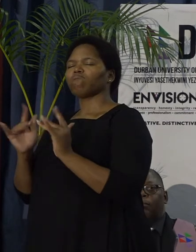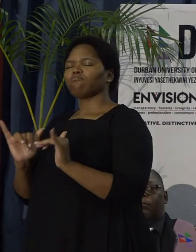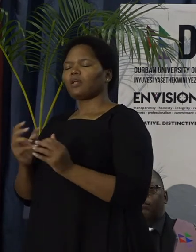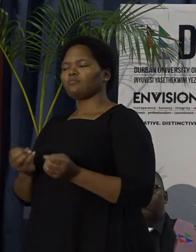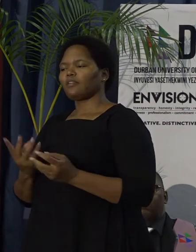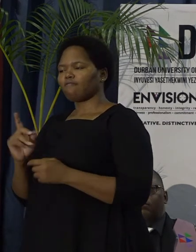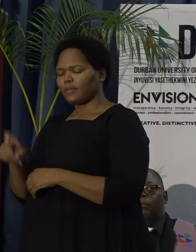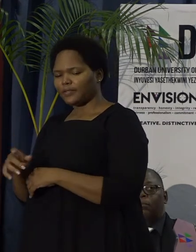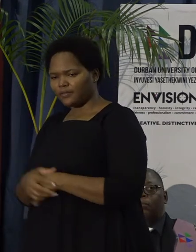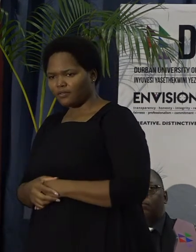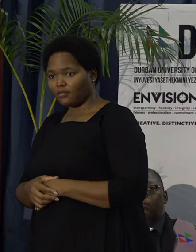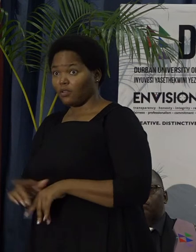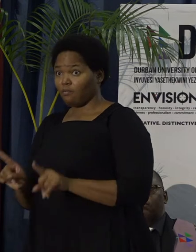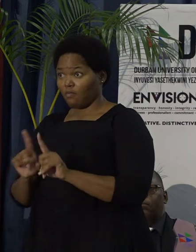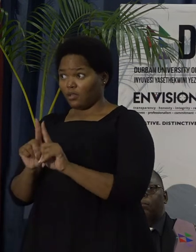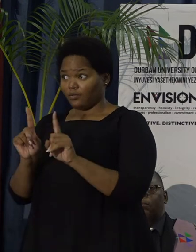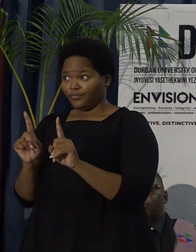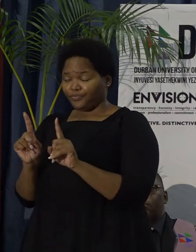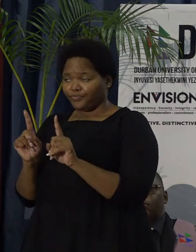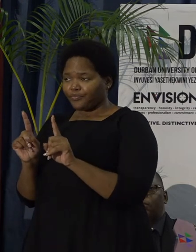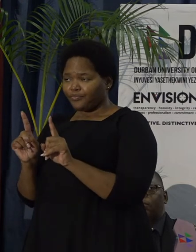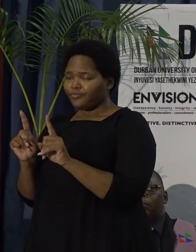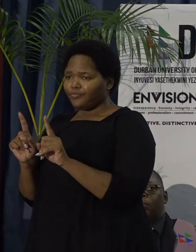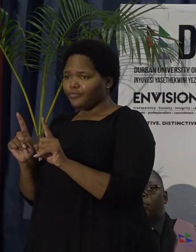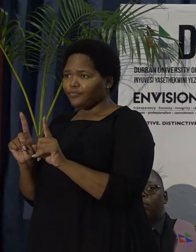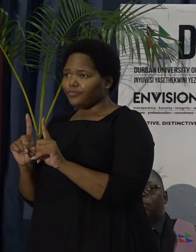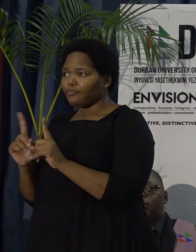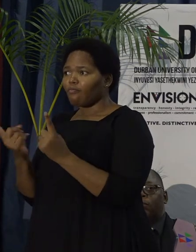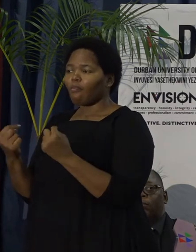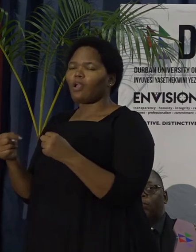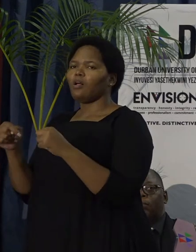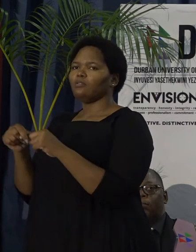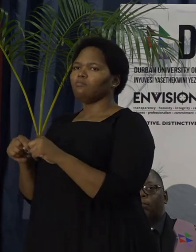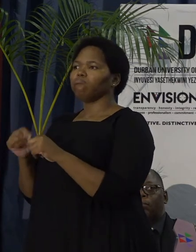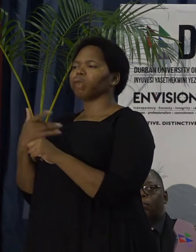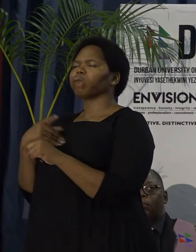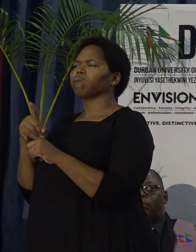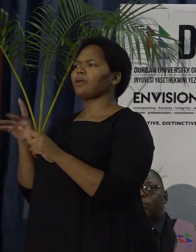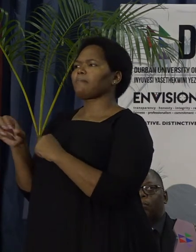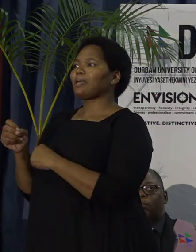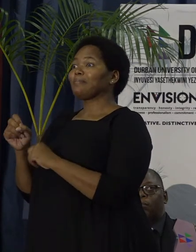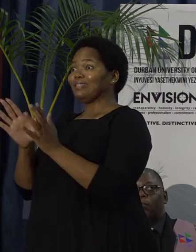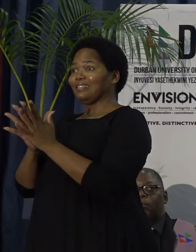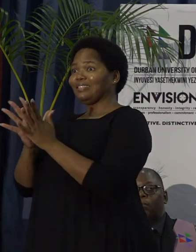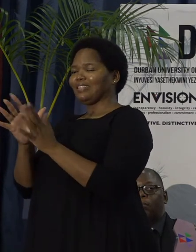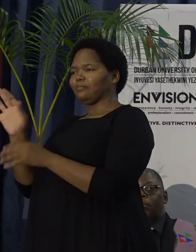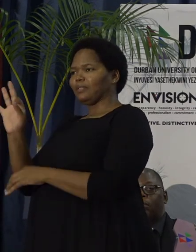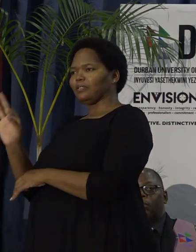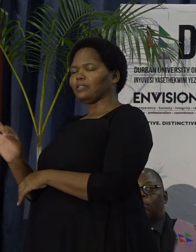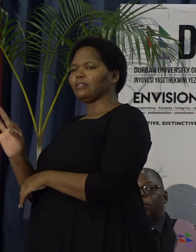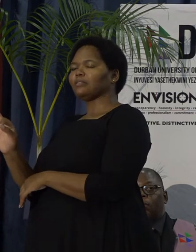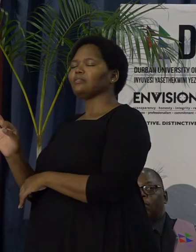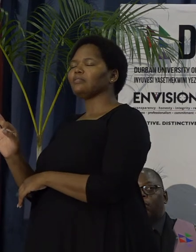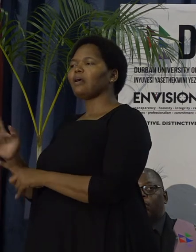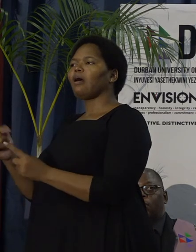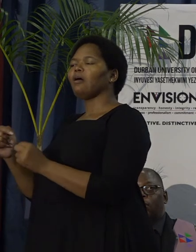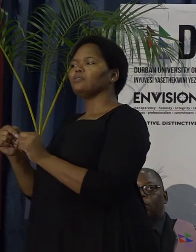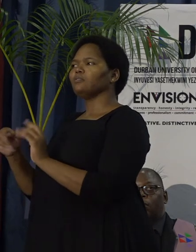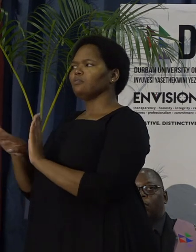By the way, we have just around 10% of our own beds as DUT.